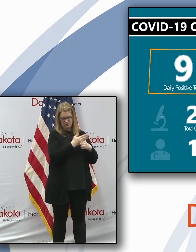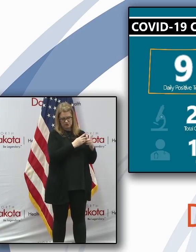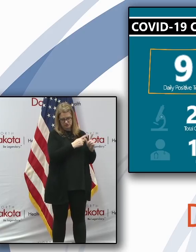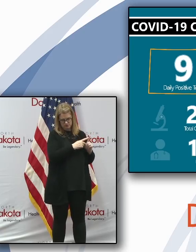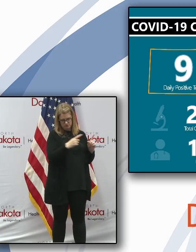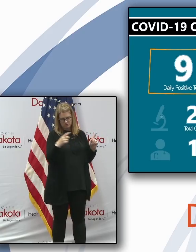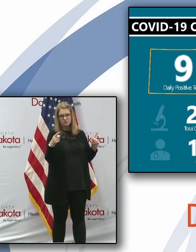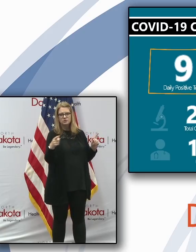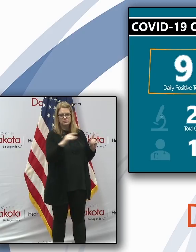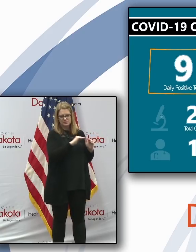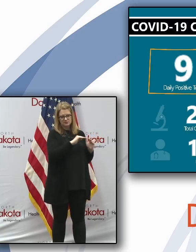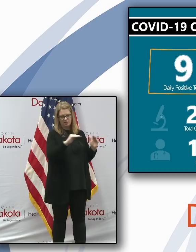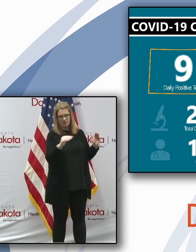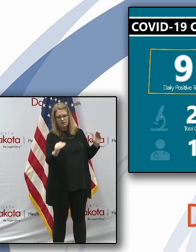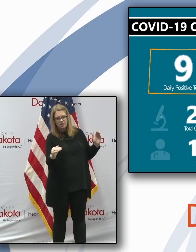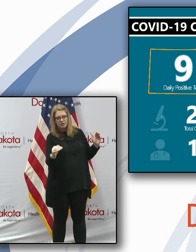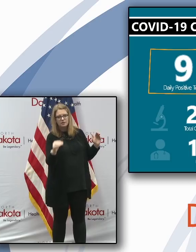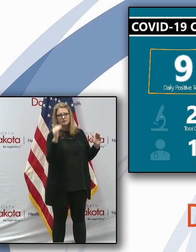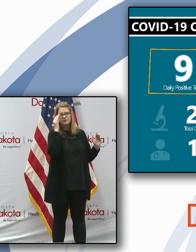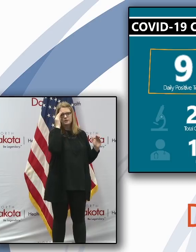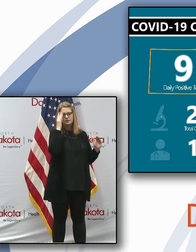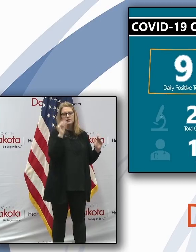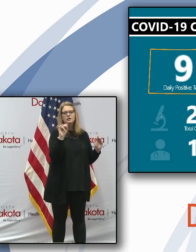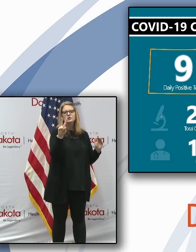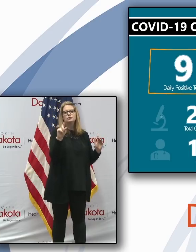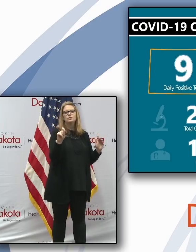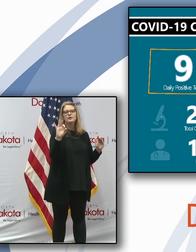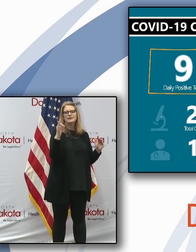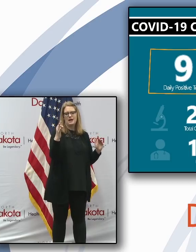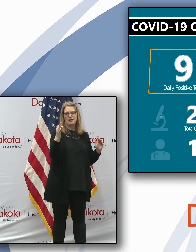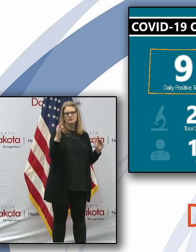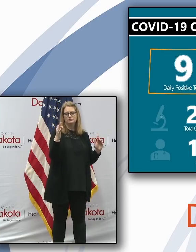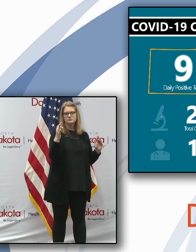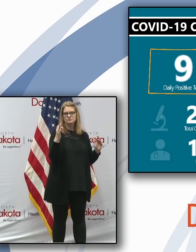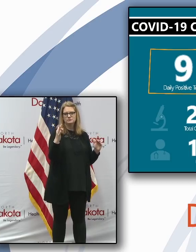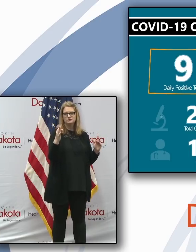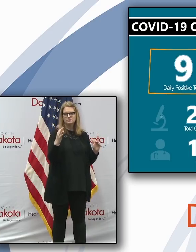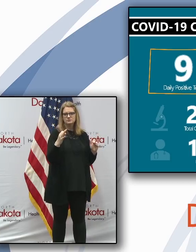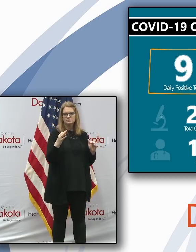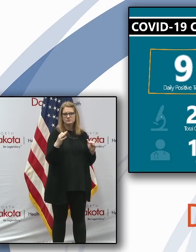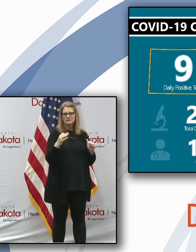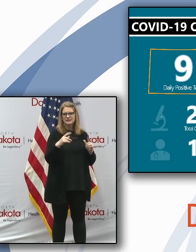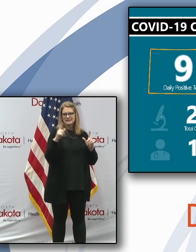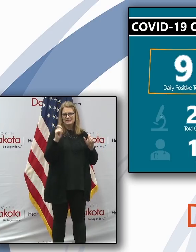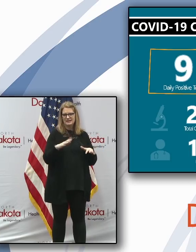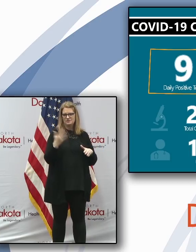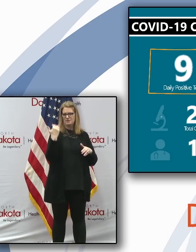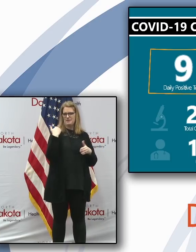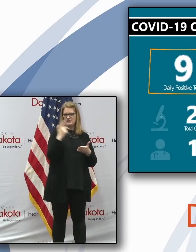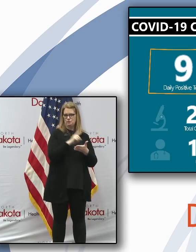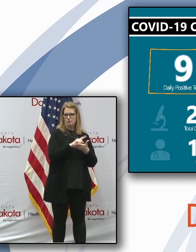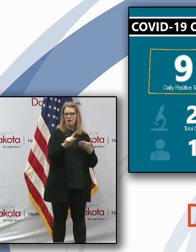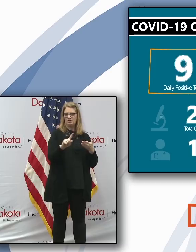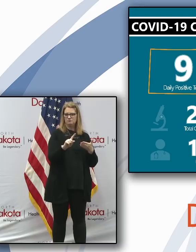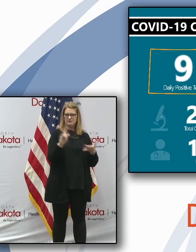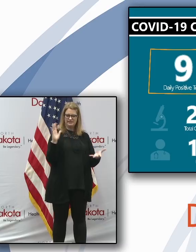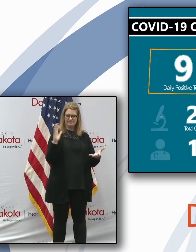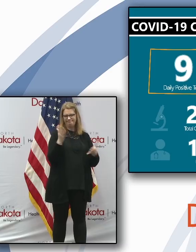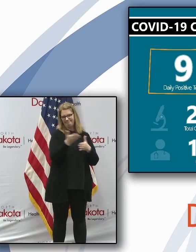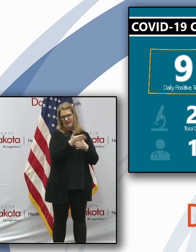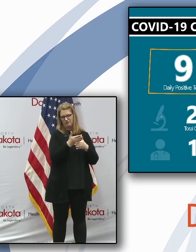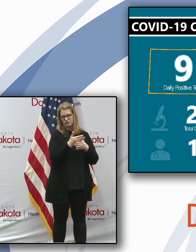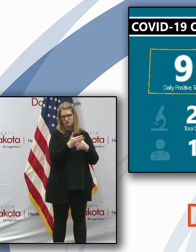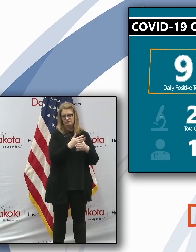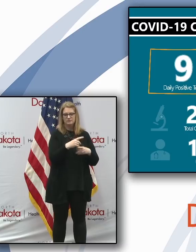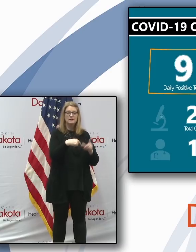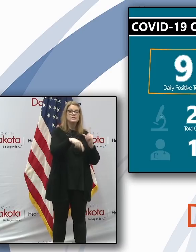we get to 2.9 based on, again, the tests of the last week. So that's all the